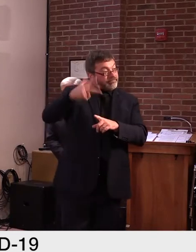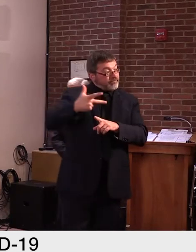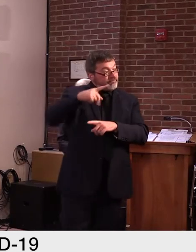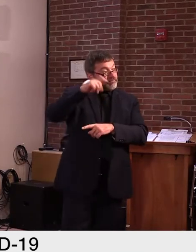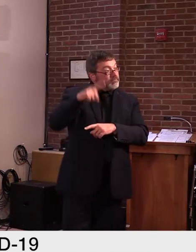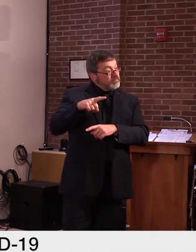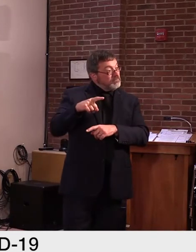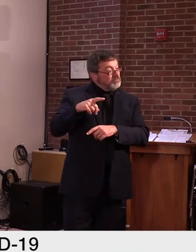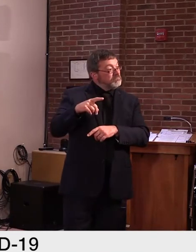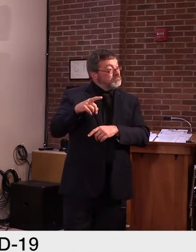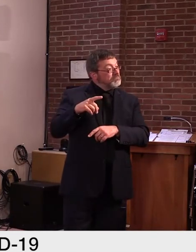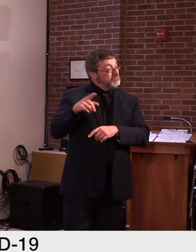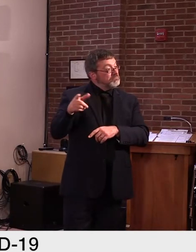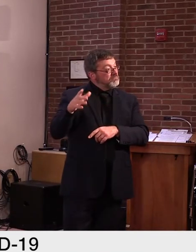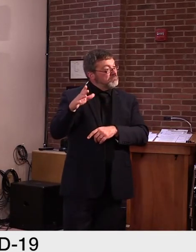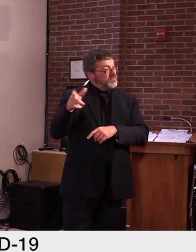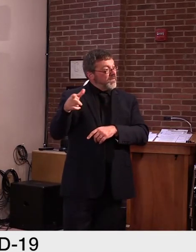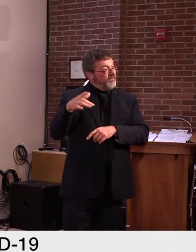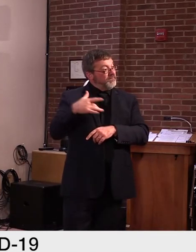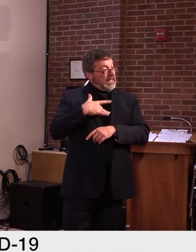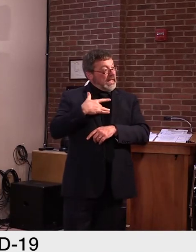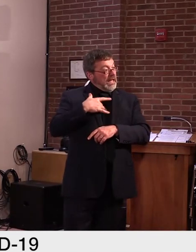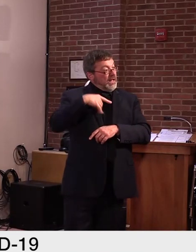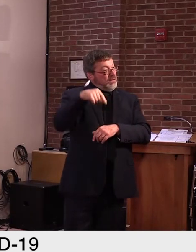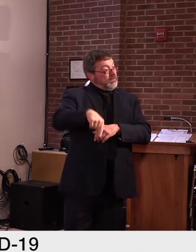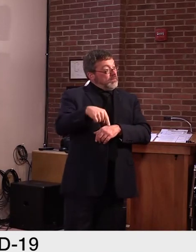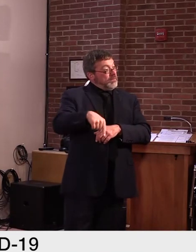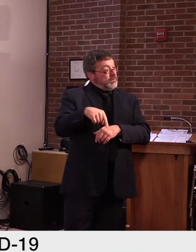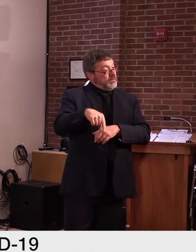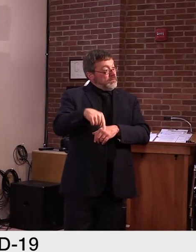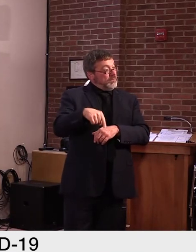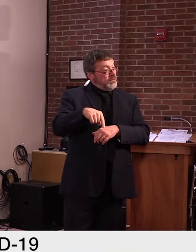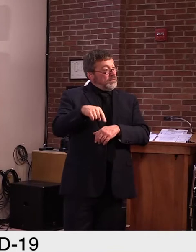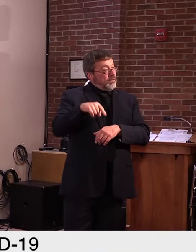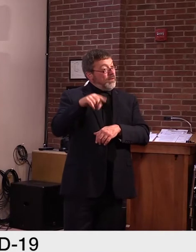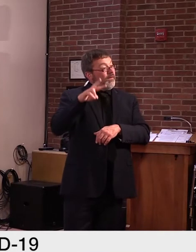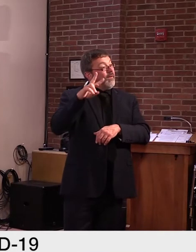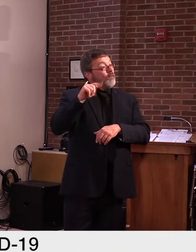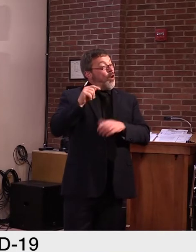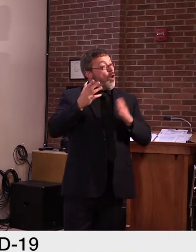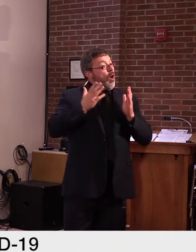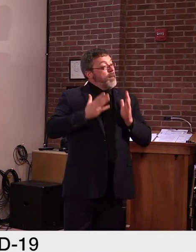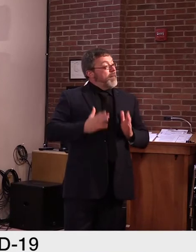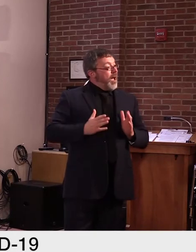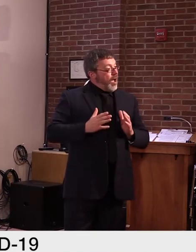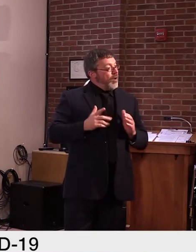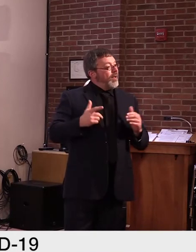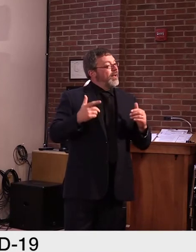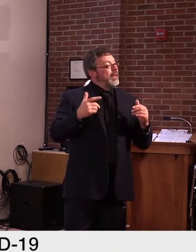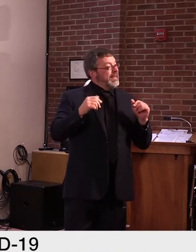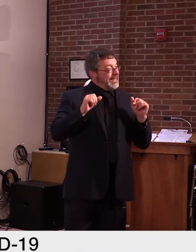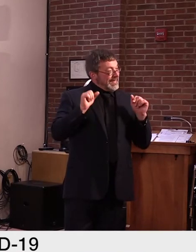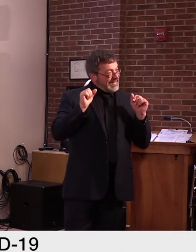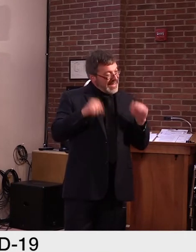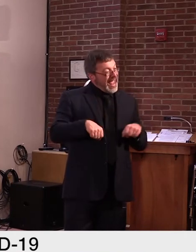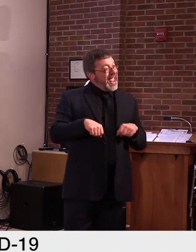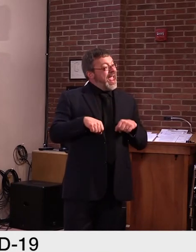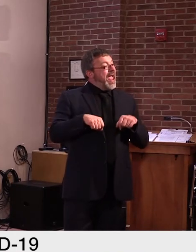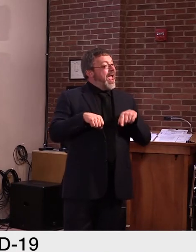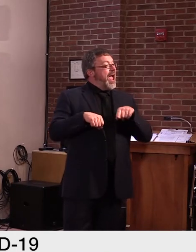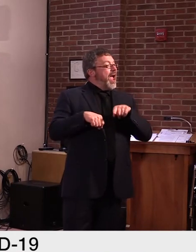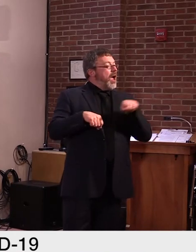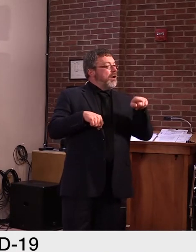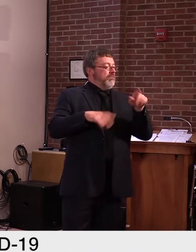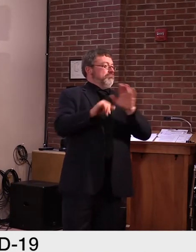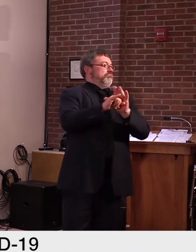Okay. is it a, are we talking ethnic groups or, uh, or facilities or give me